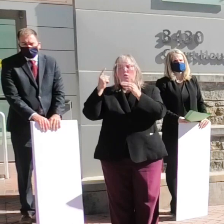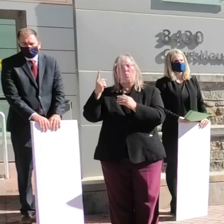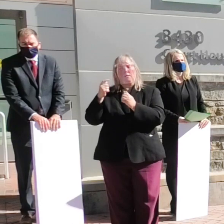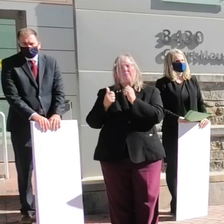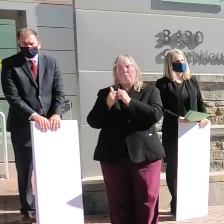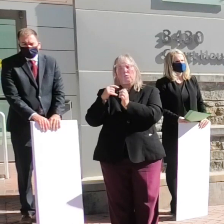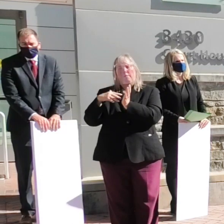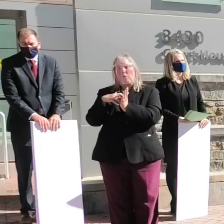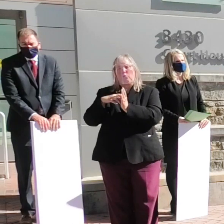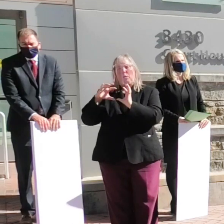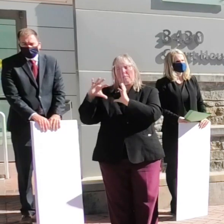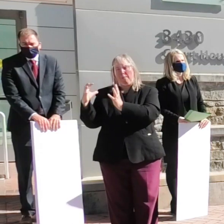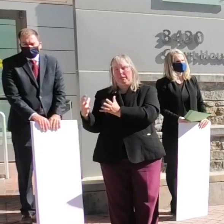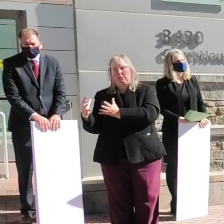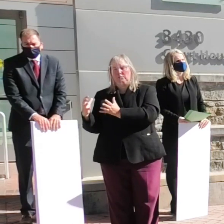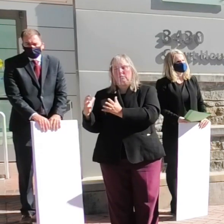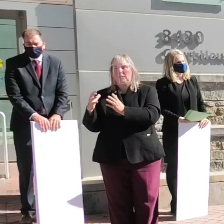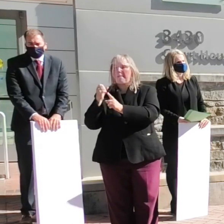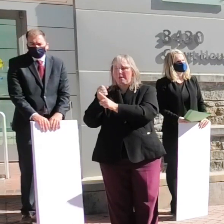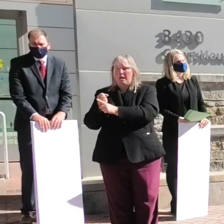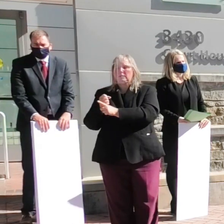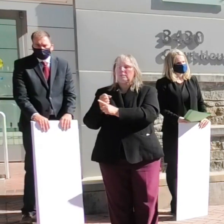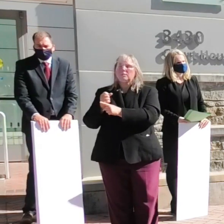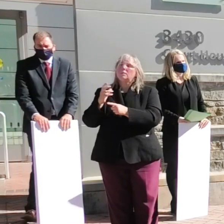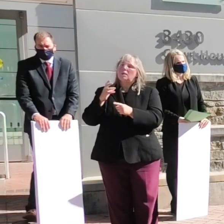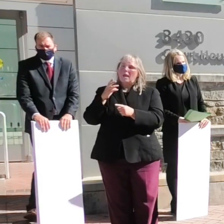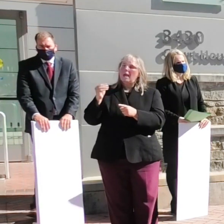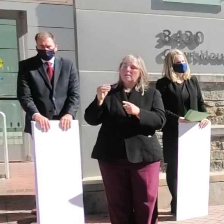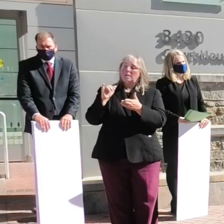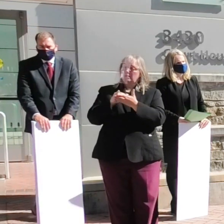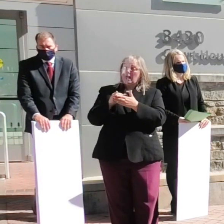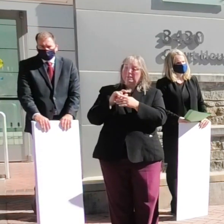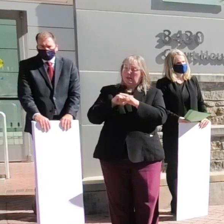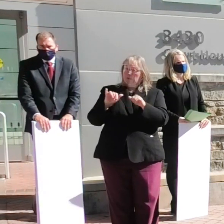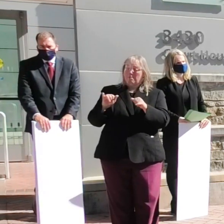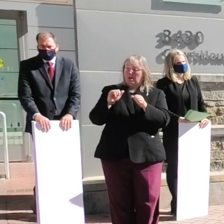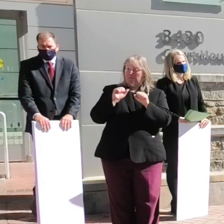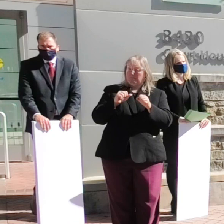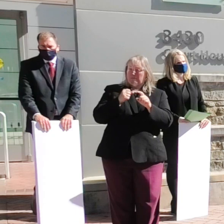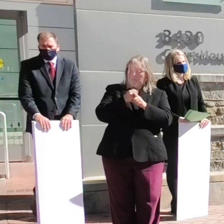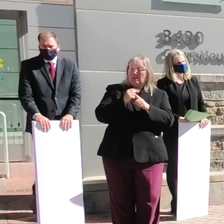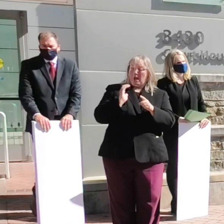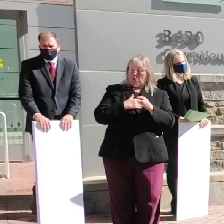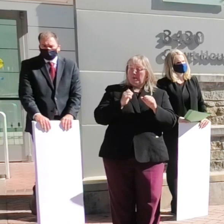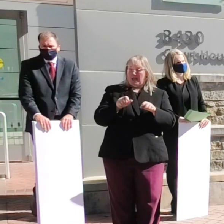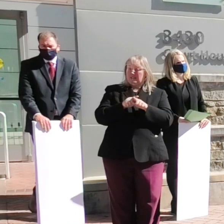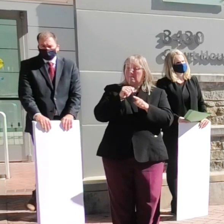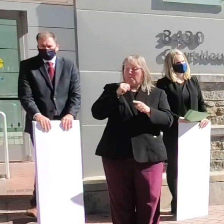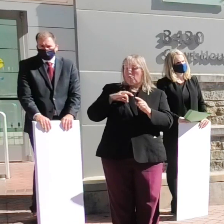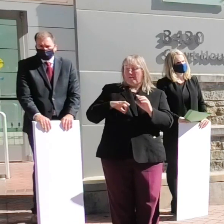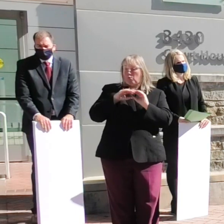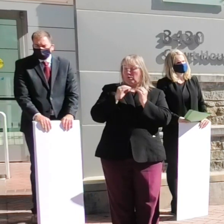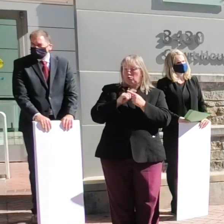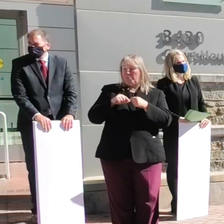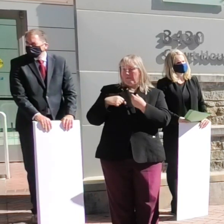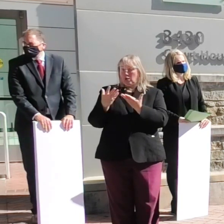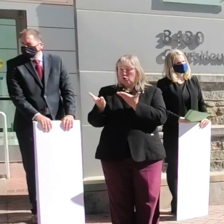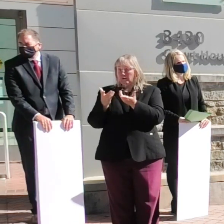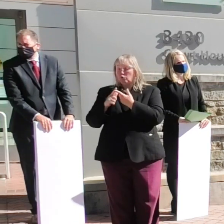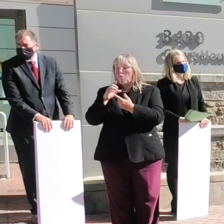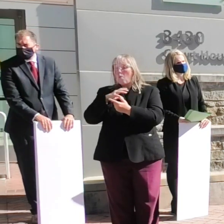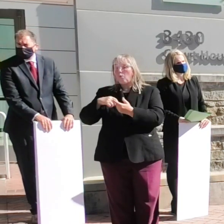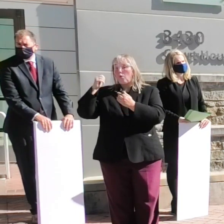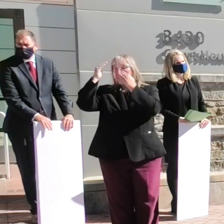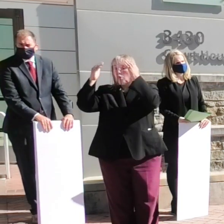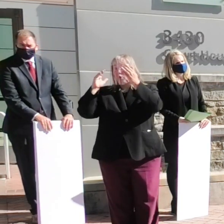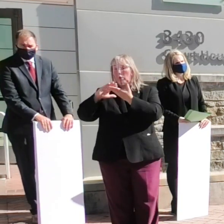of the most vulnerable populations impacted. That's also impacted our ability as nonprofits. to deliver services to the older